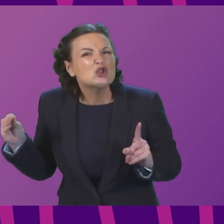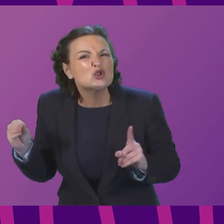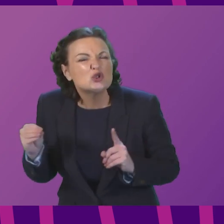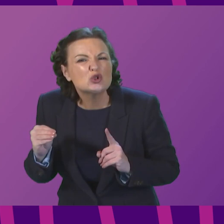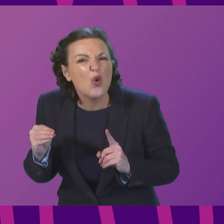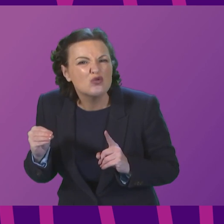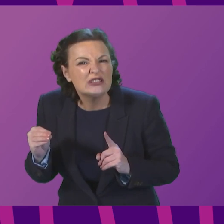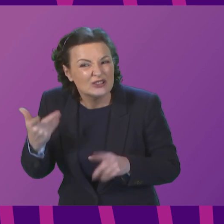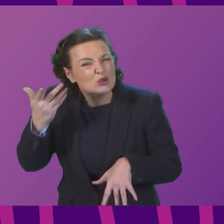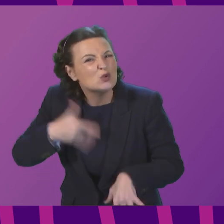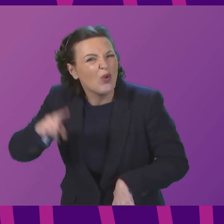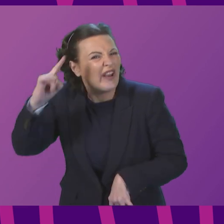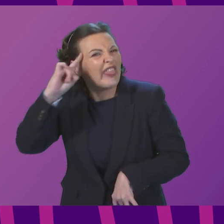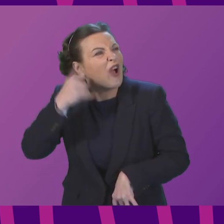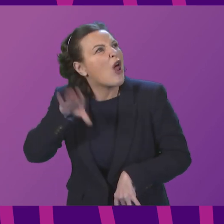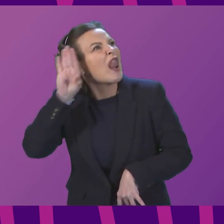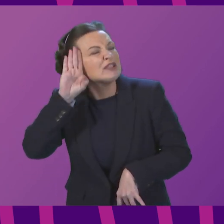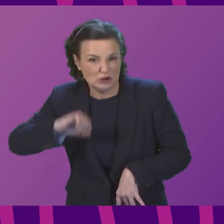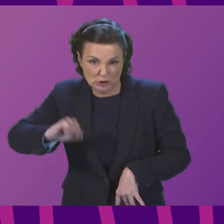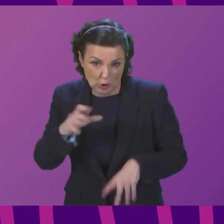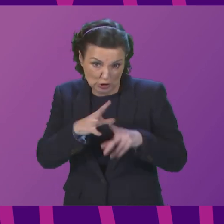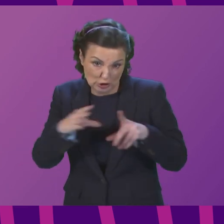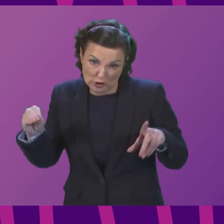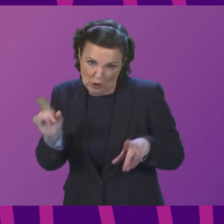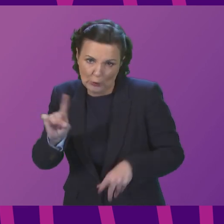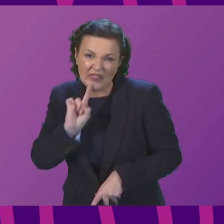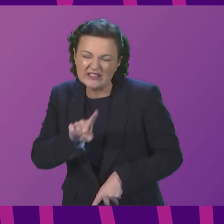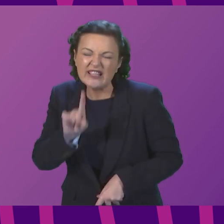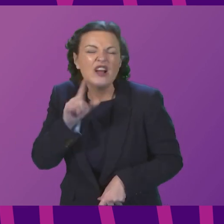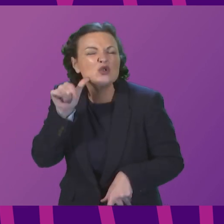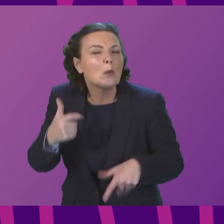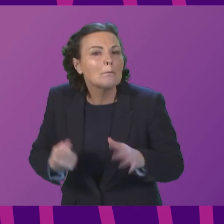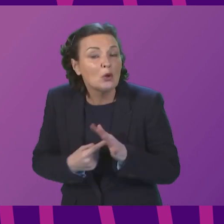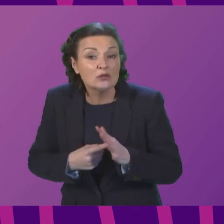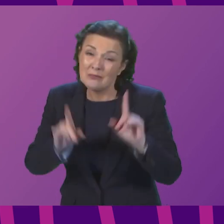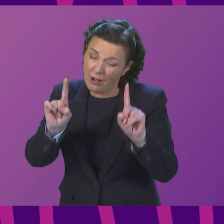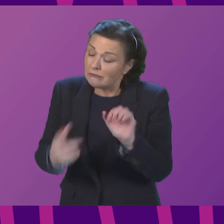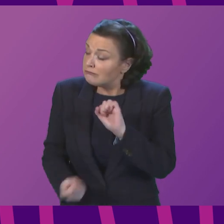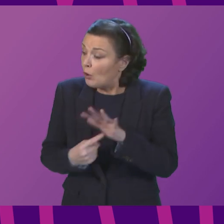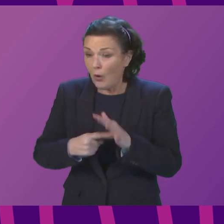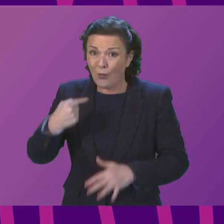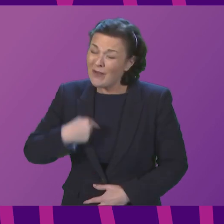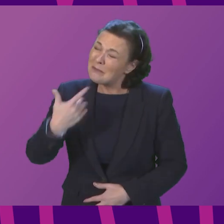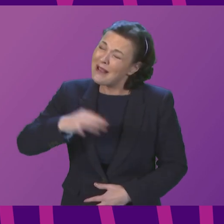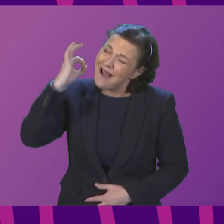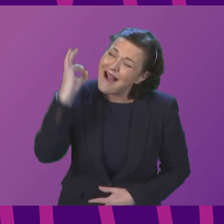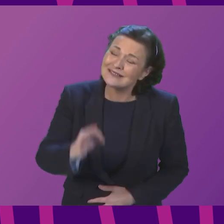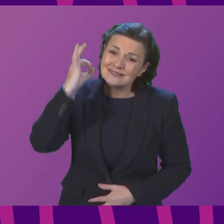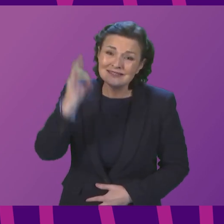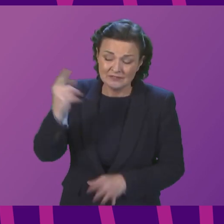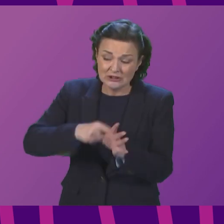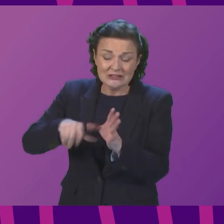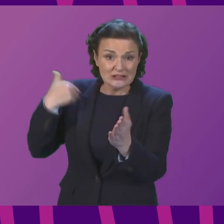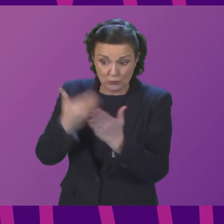their Scottish Tory colleagues say. But the important point is that we have long called for these powers to be devolved and there's a